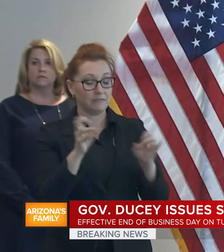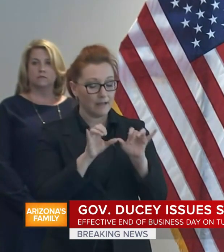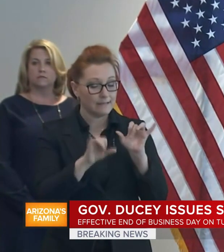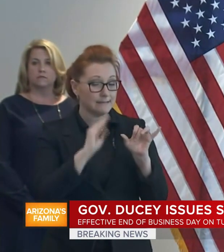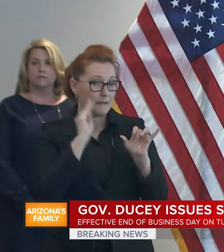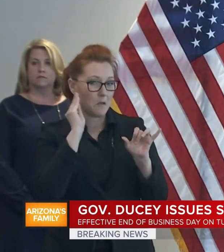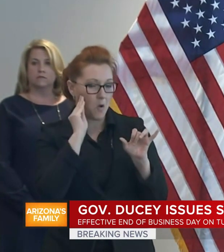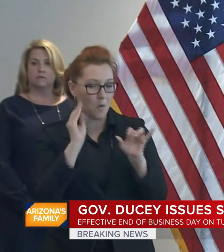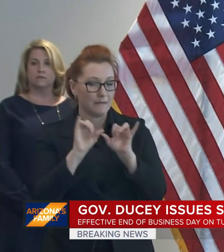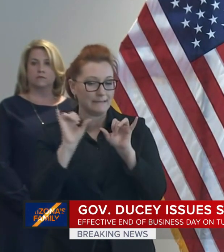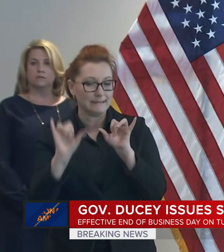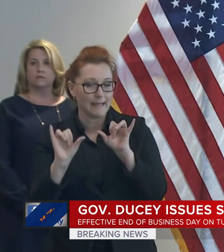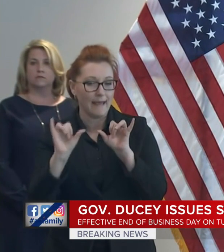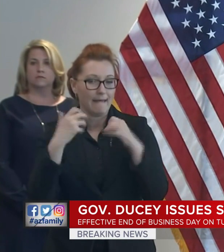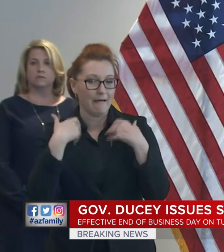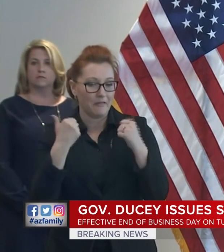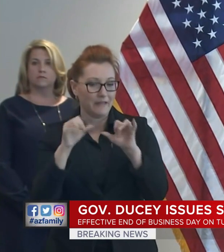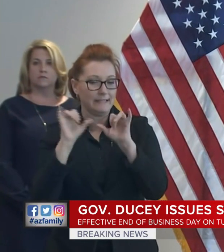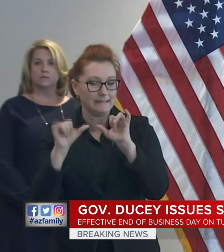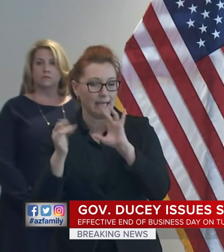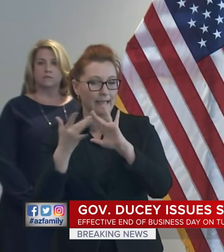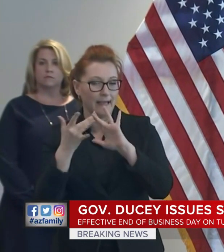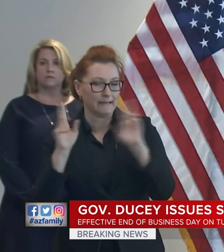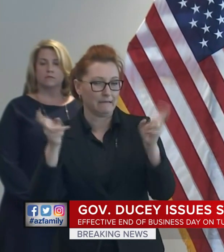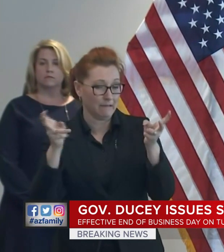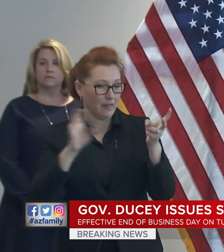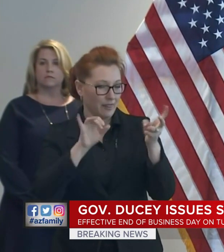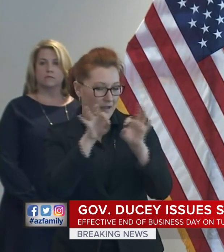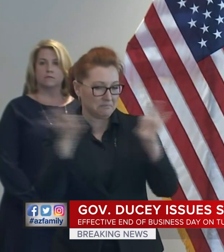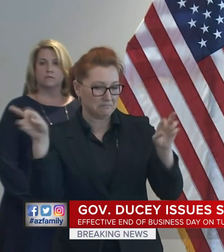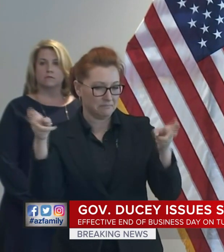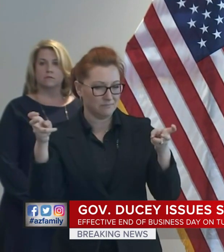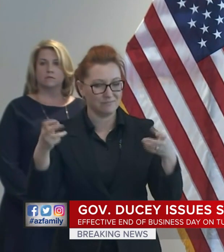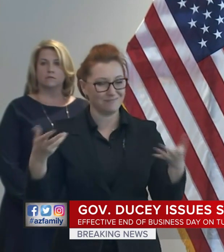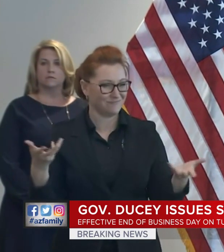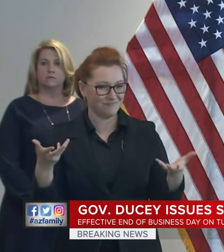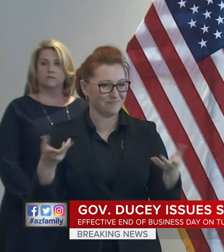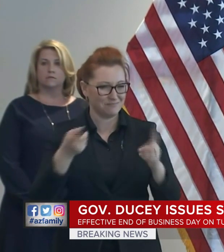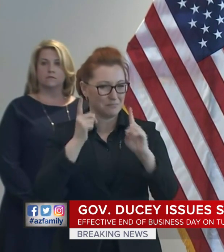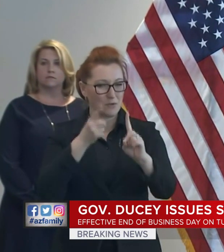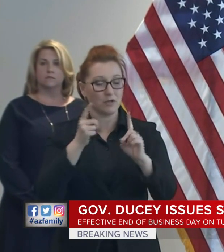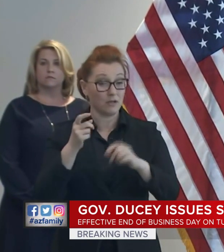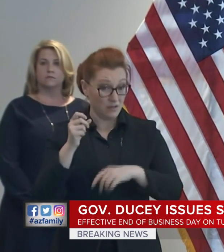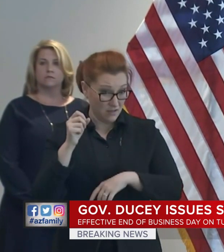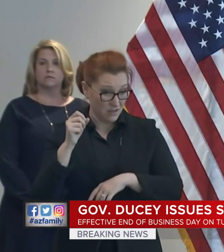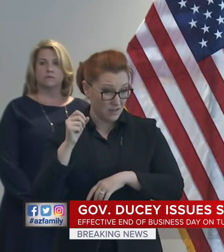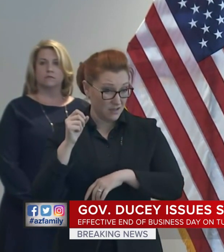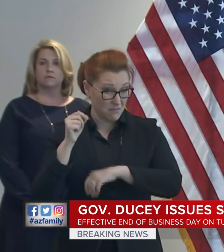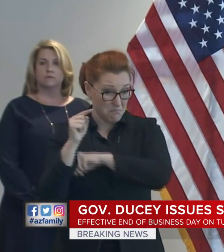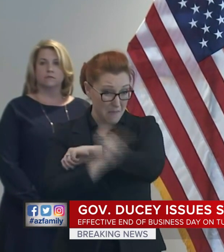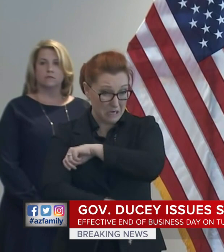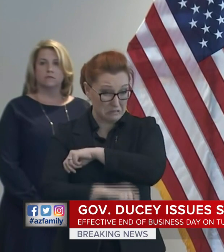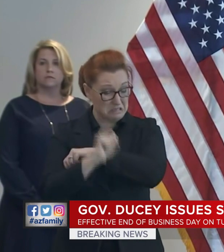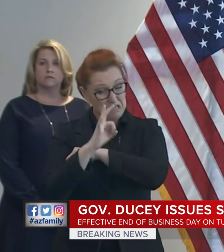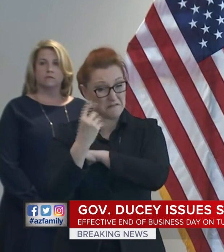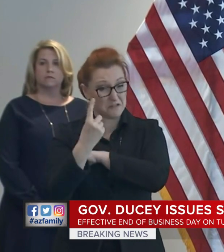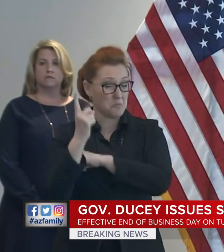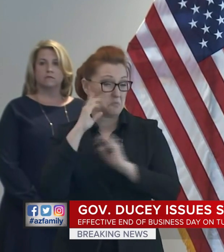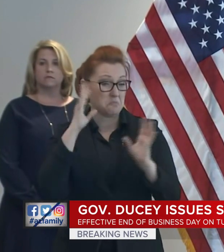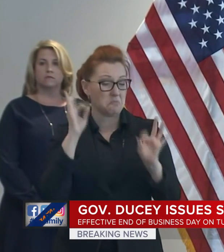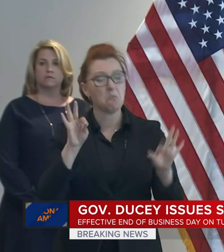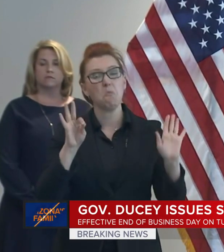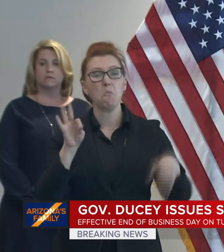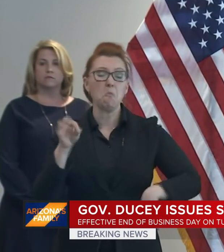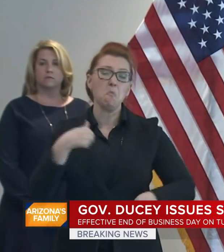stay connected. What's the hammer on this? What's the penalty if somebody decides, I want to go out,